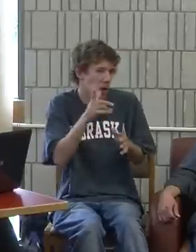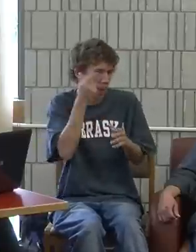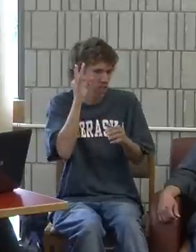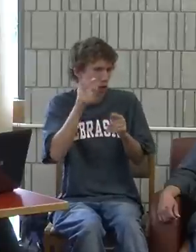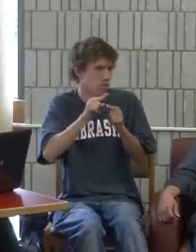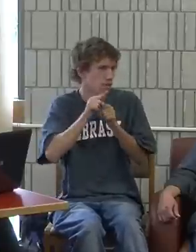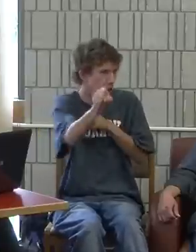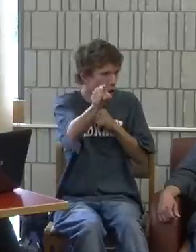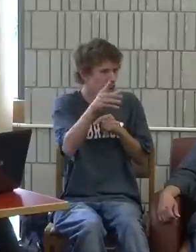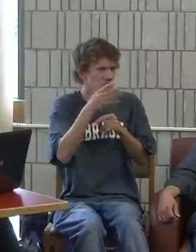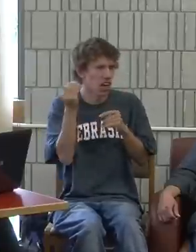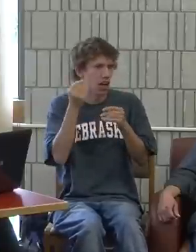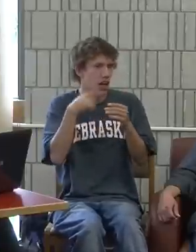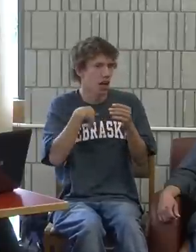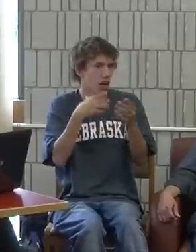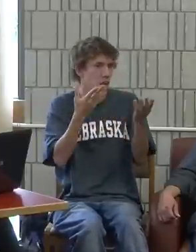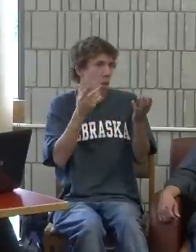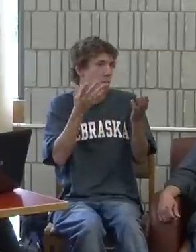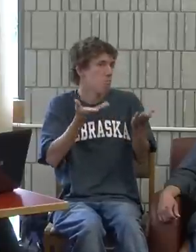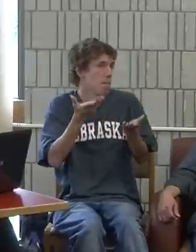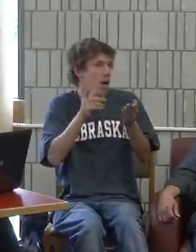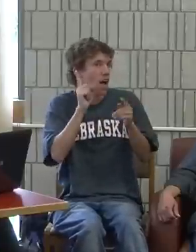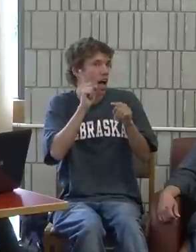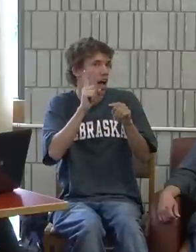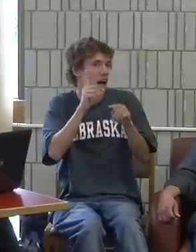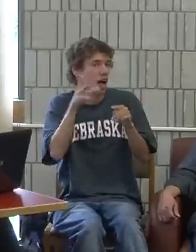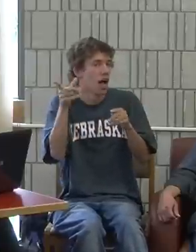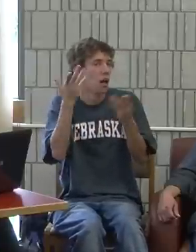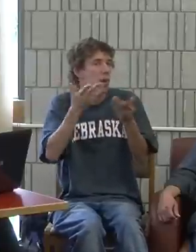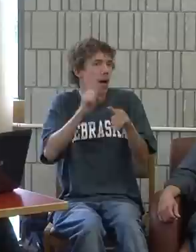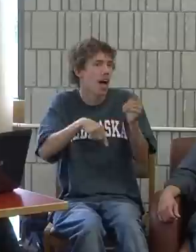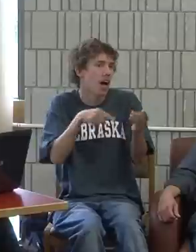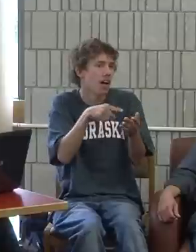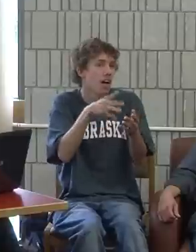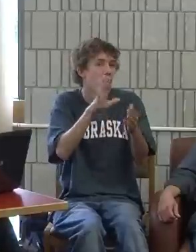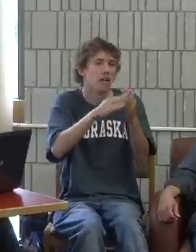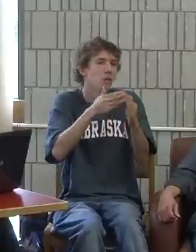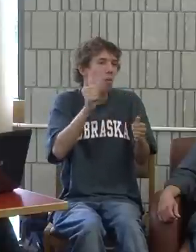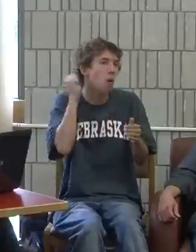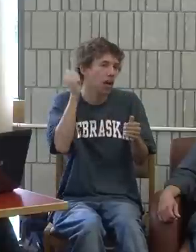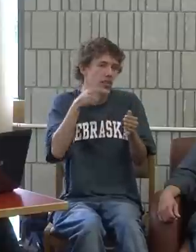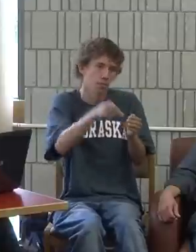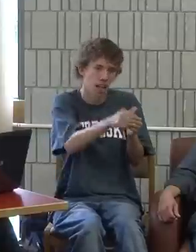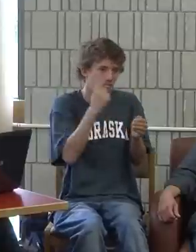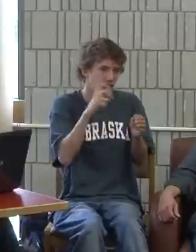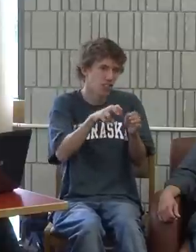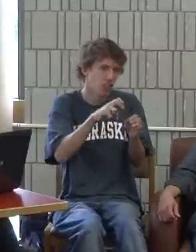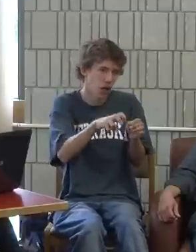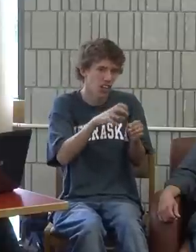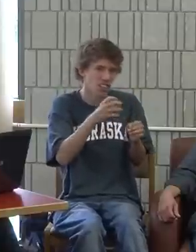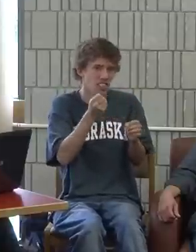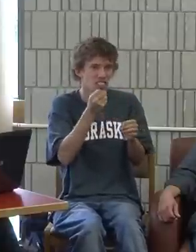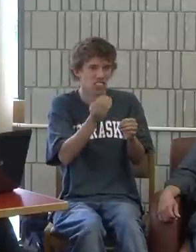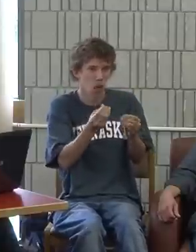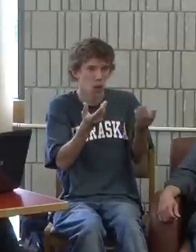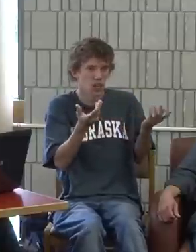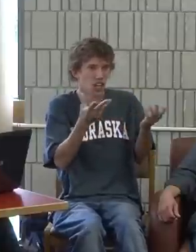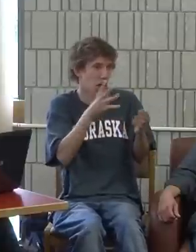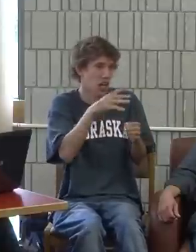Center, I didn't want to go so far because the school district maybe didn't want to